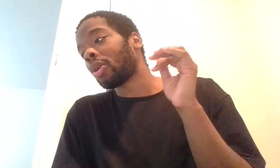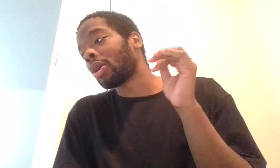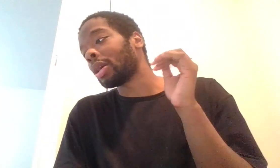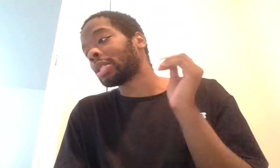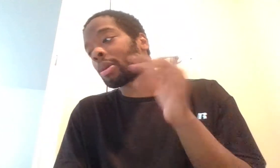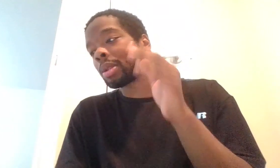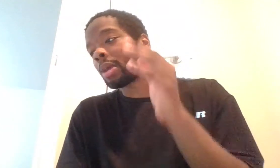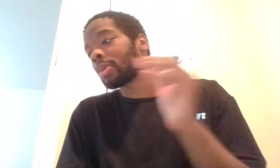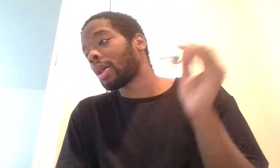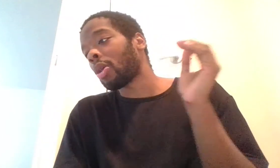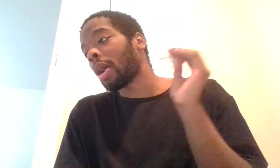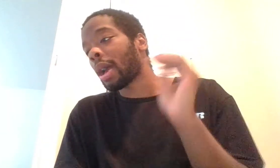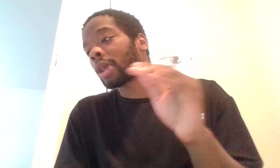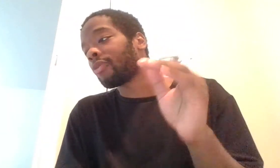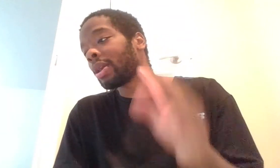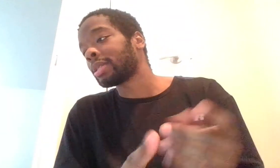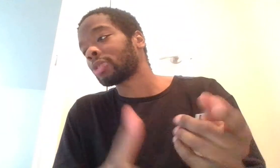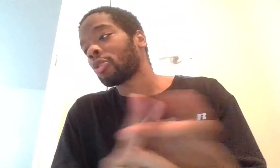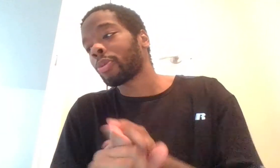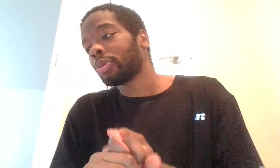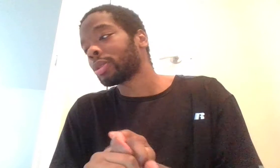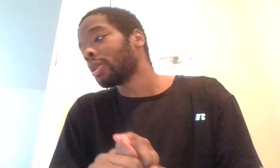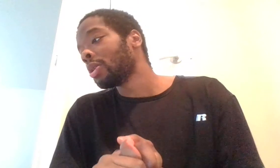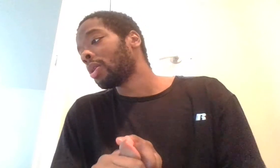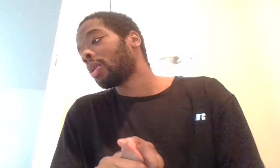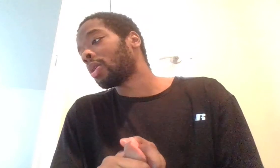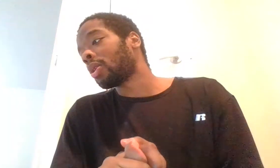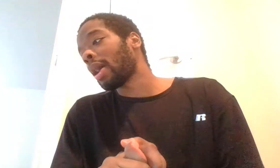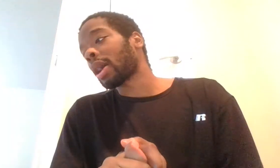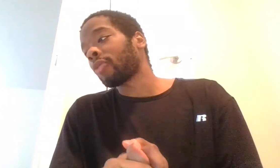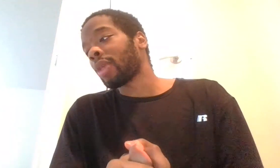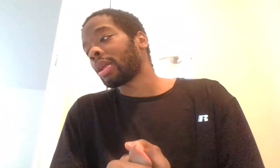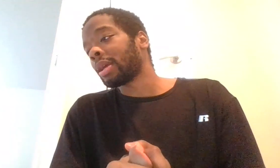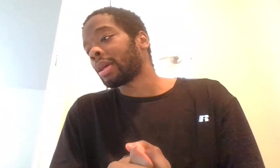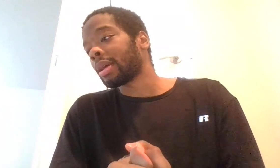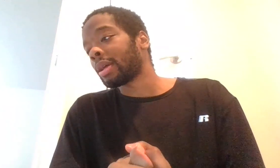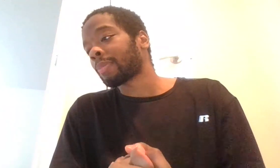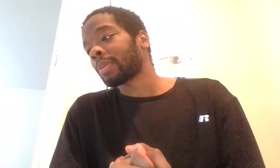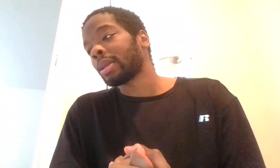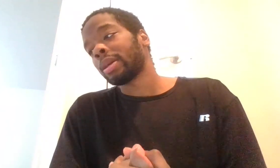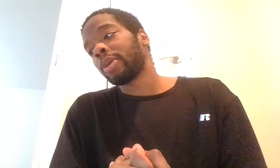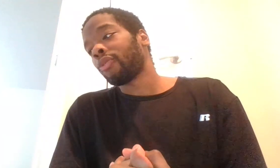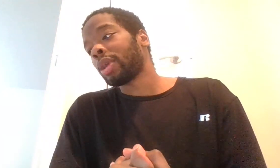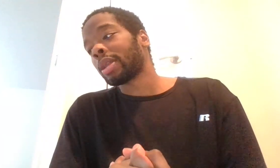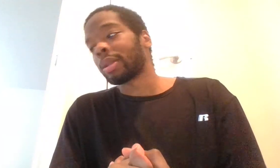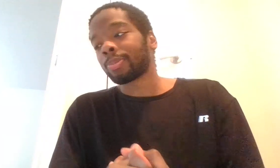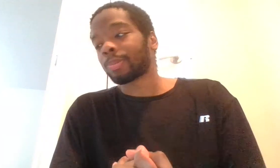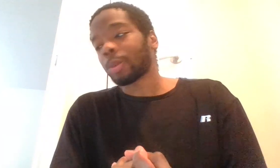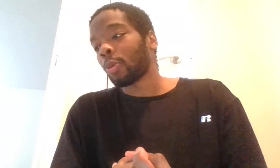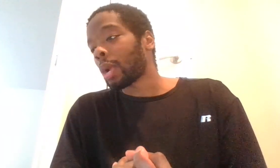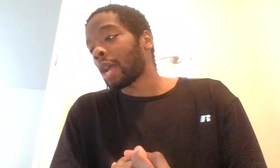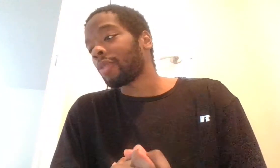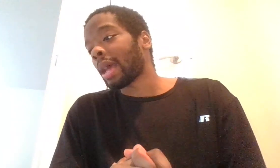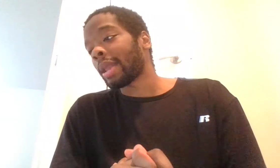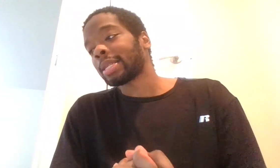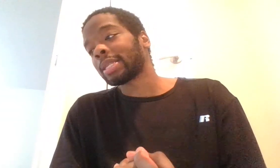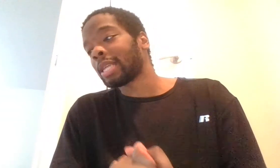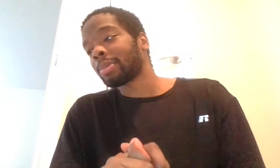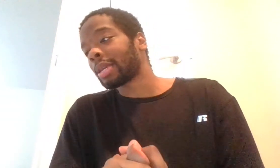or attempted to kill, or aggravated sexual abuse, or aggravated sexual abuse, freaking, whatever that has, attempt to